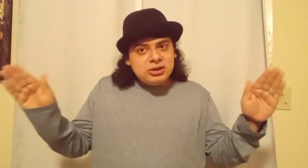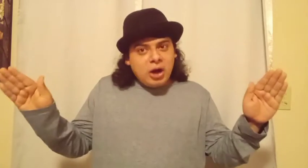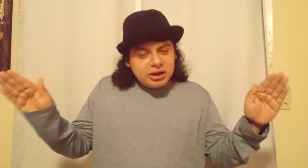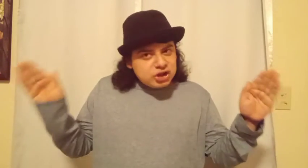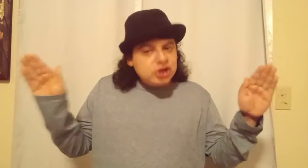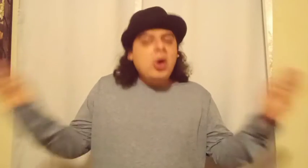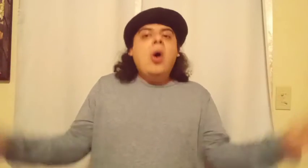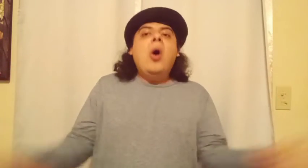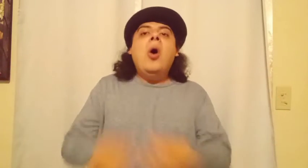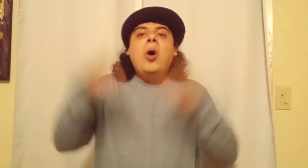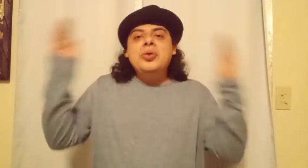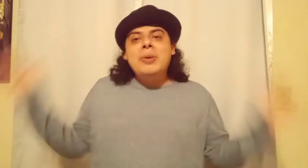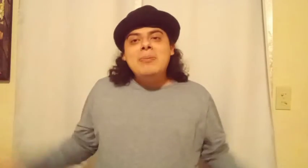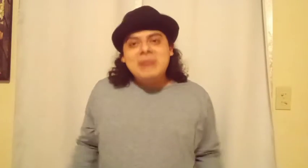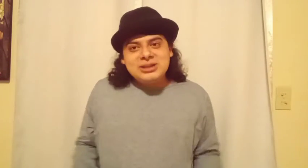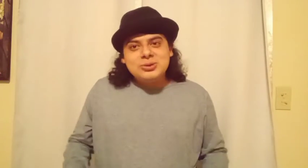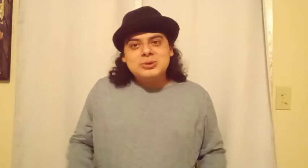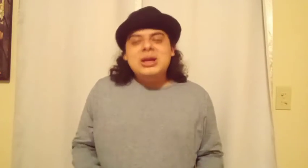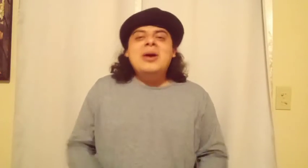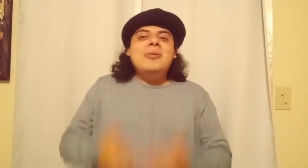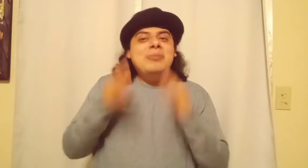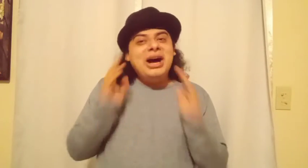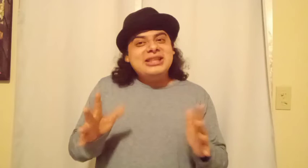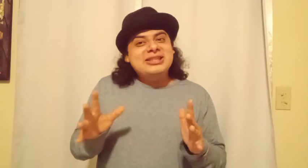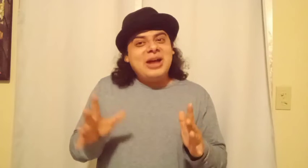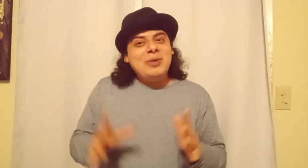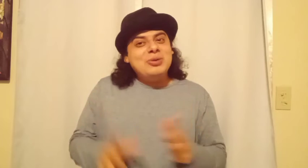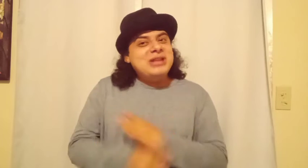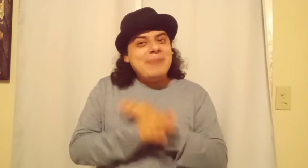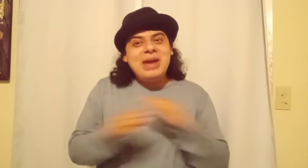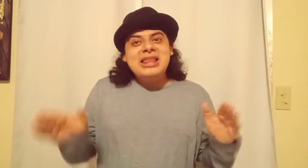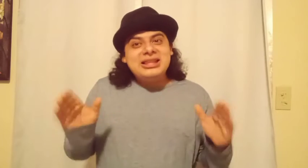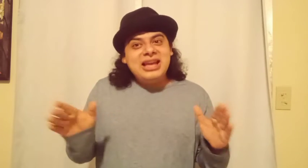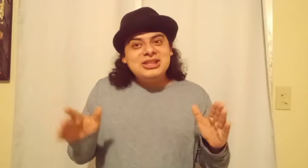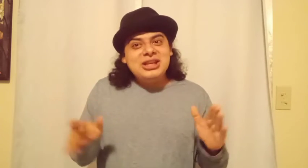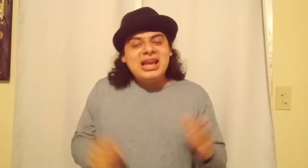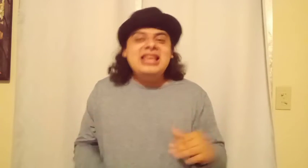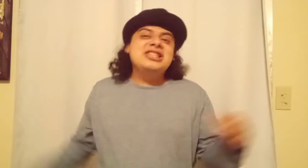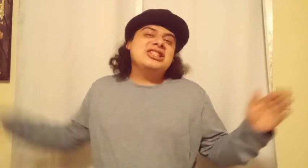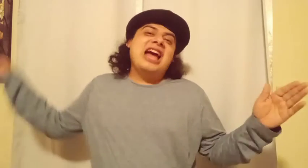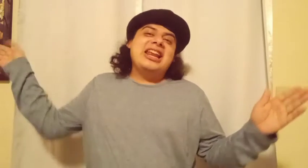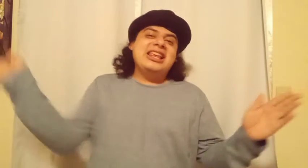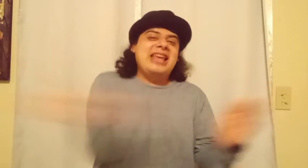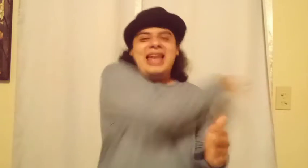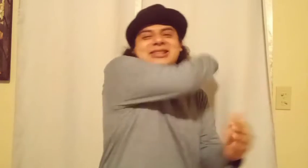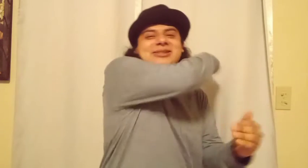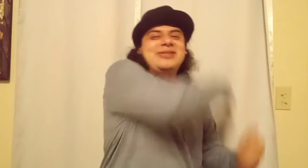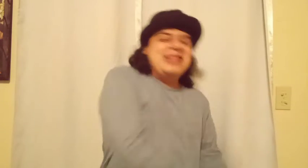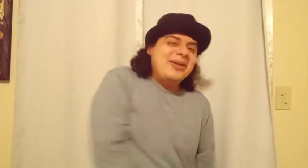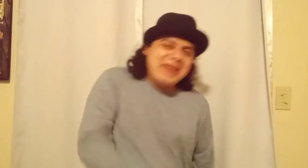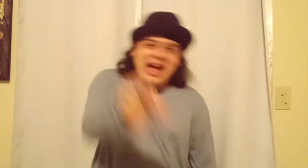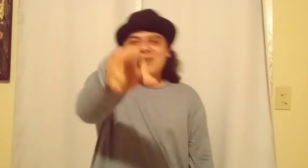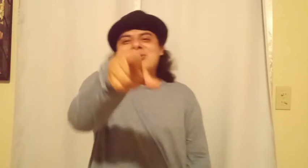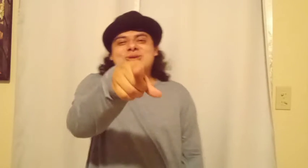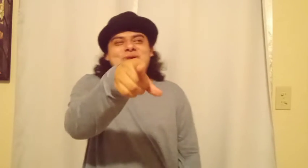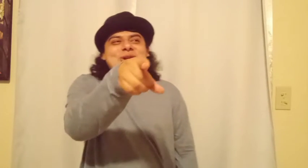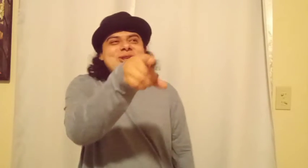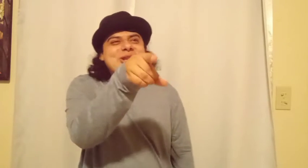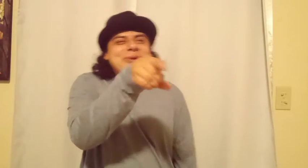dodge all the missiles. But Sonic was not paying attention. Then he just got hit. Now, that was funny too.